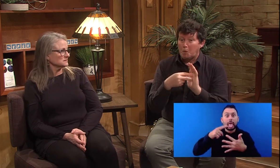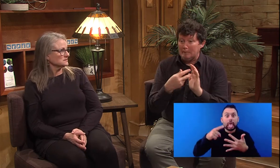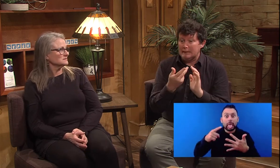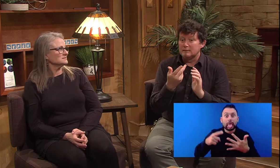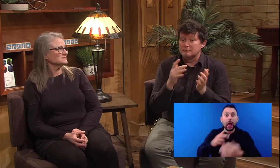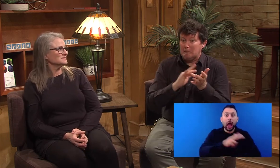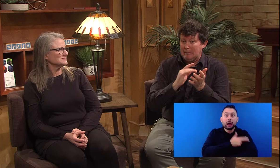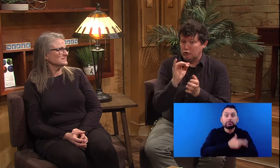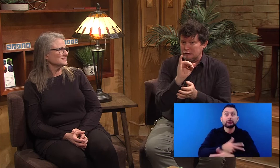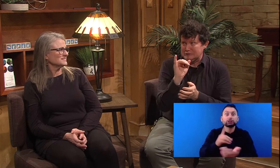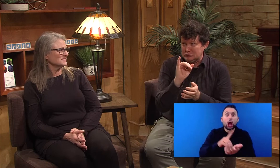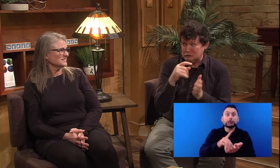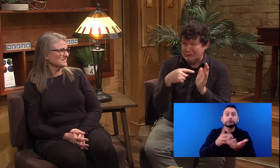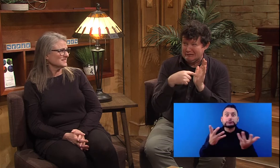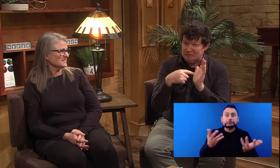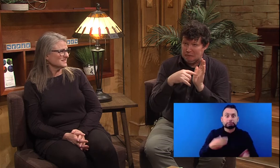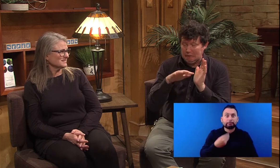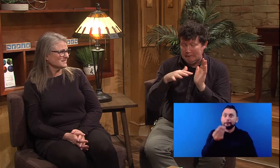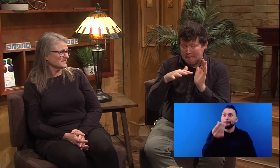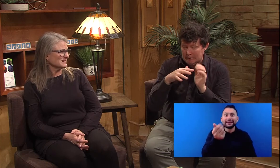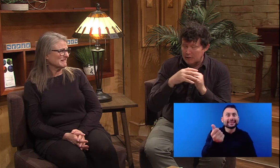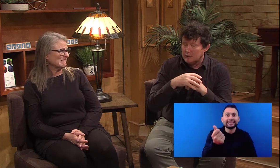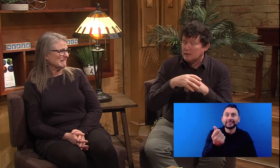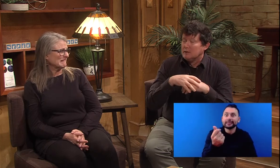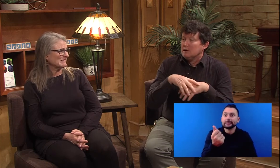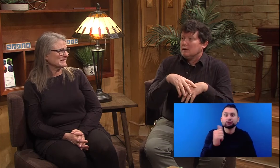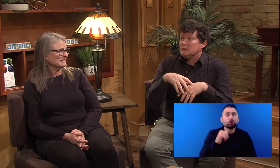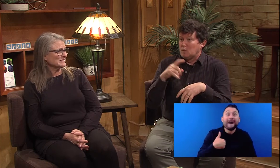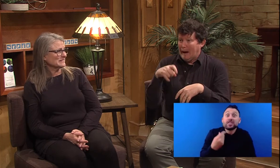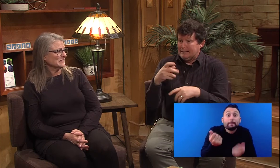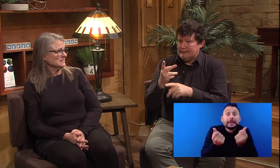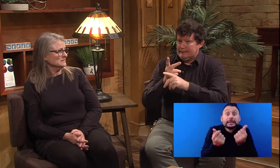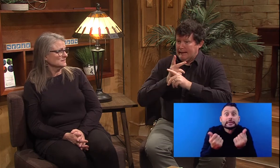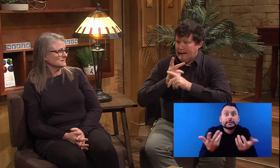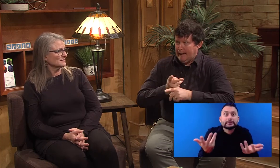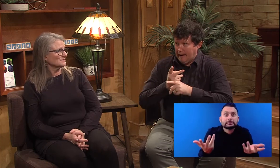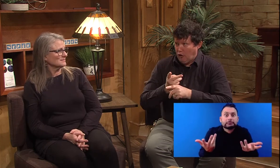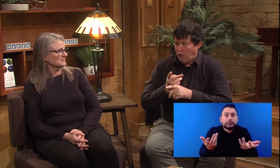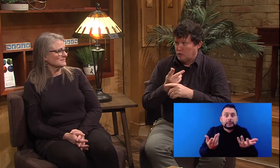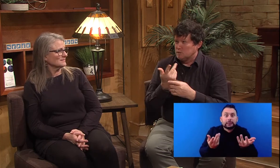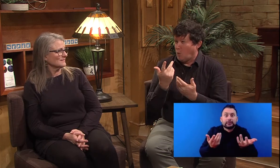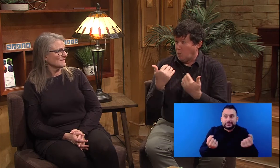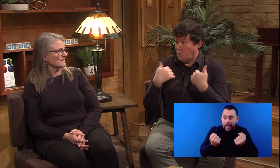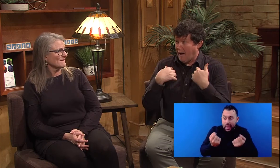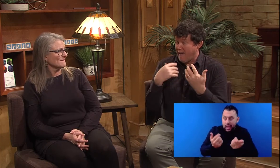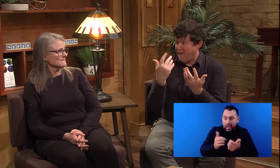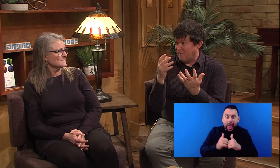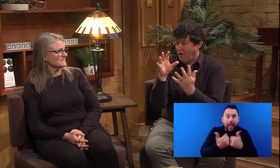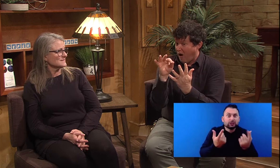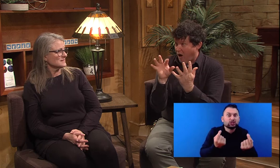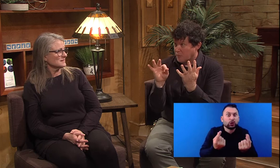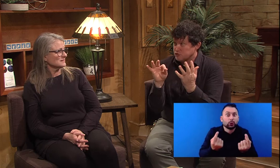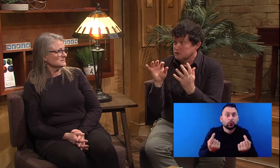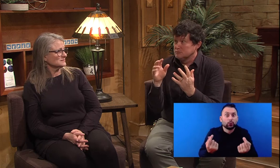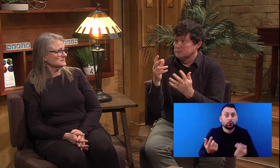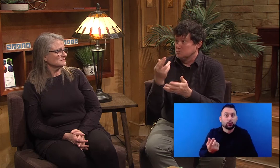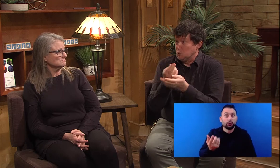Finances are tight. Um, maybe my insurance is not great. Um, my insurance and I need